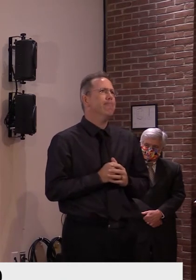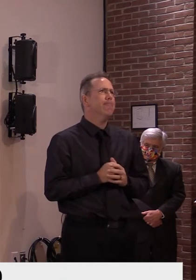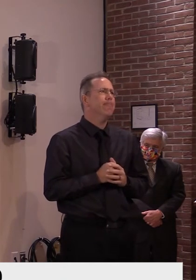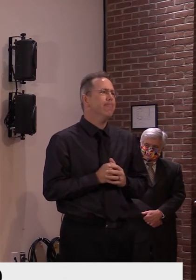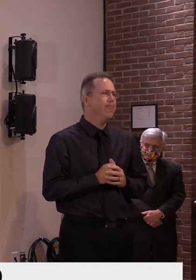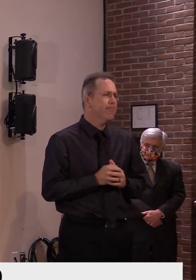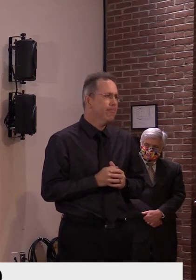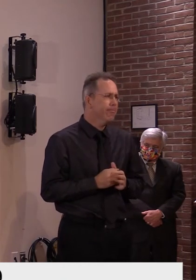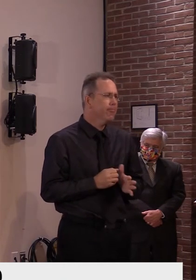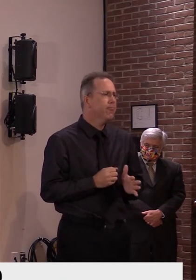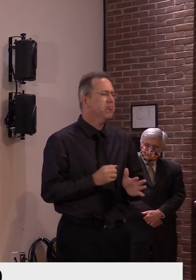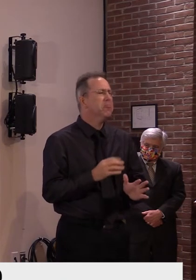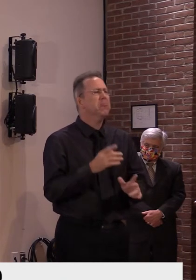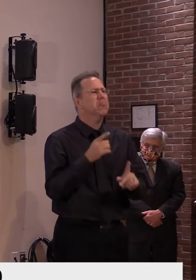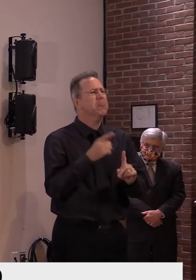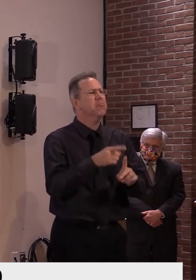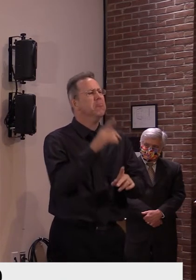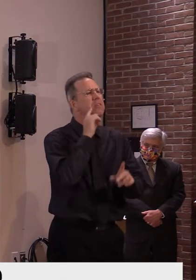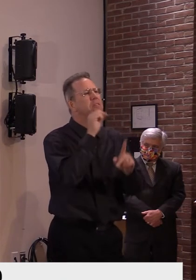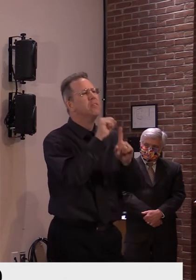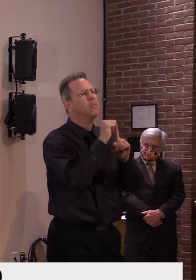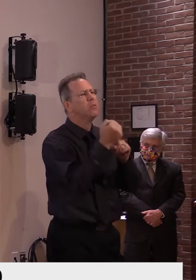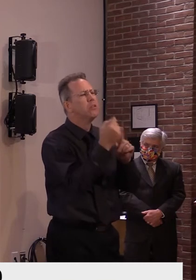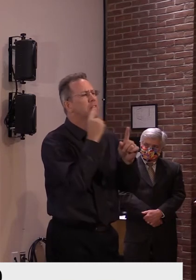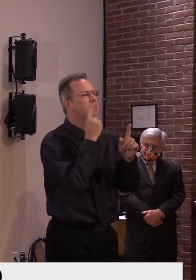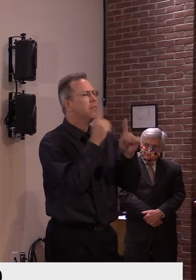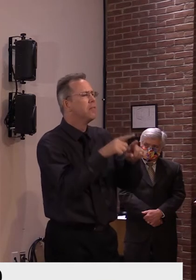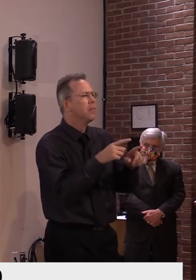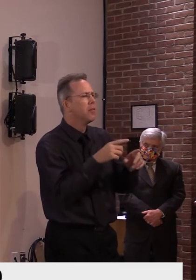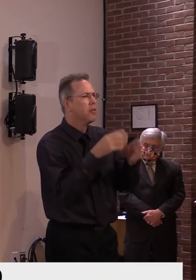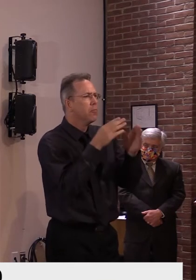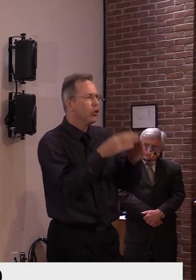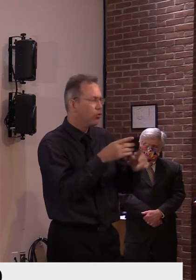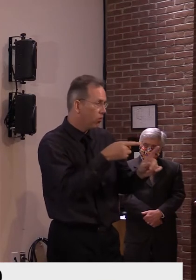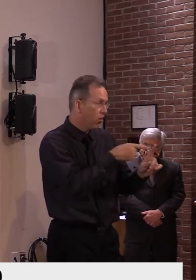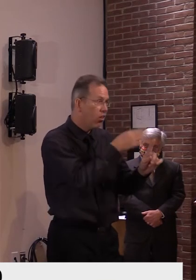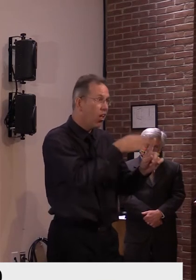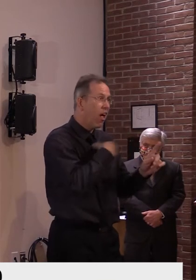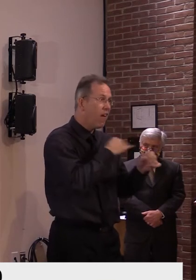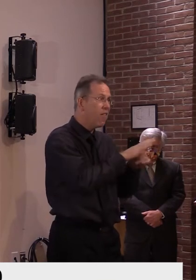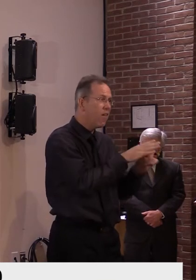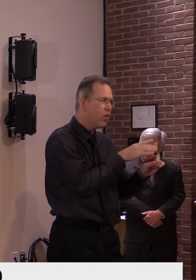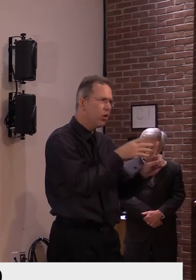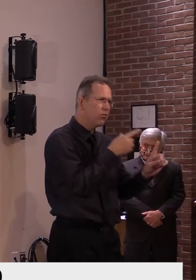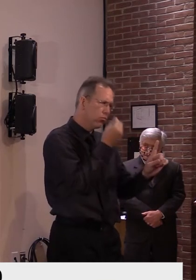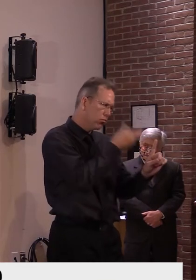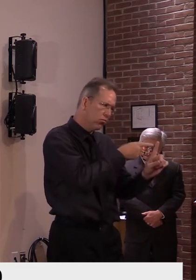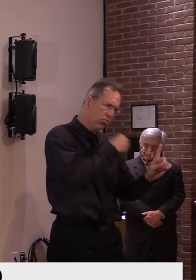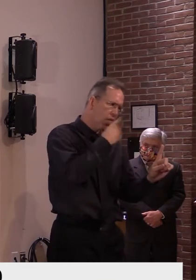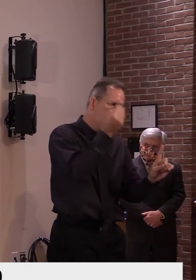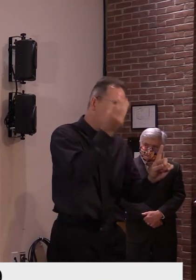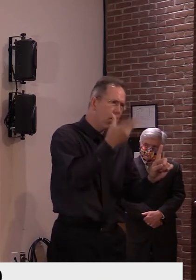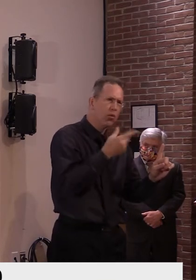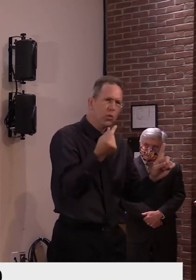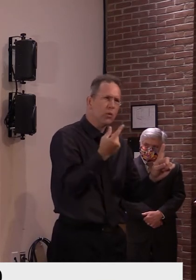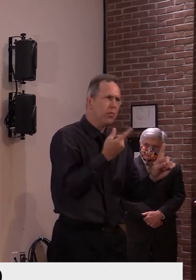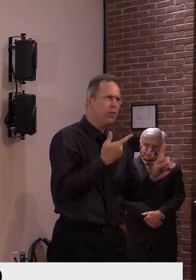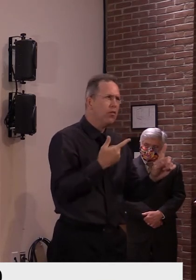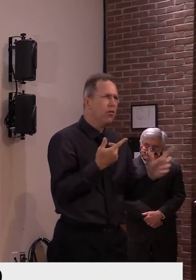would uh, or could the state page under those circumstances? So on, we're doing something mostly like that.